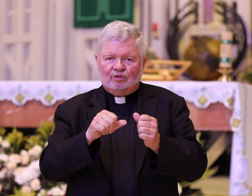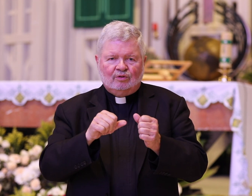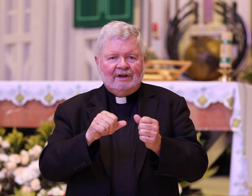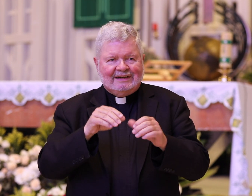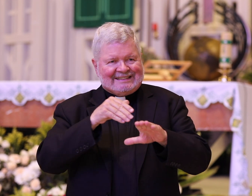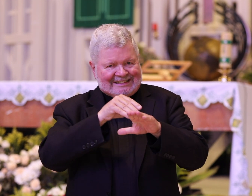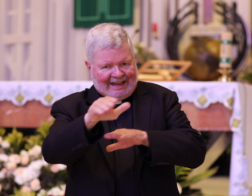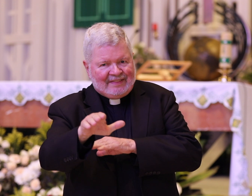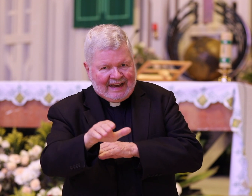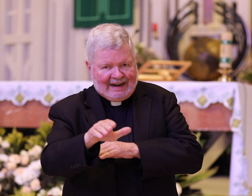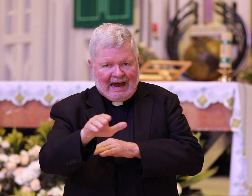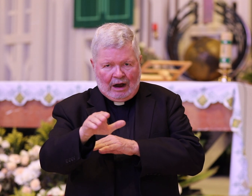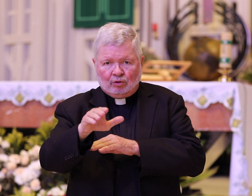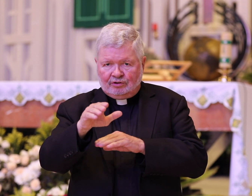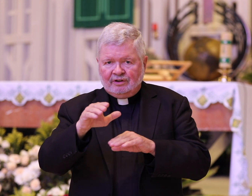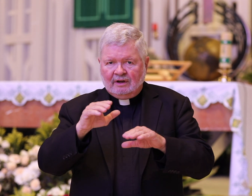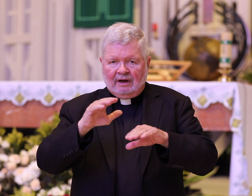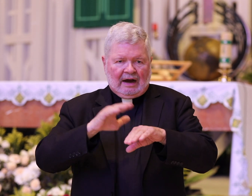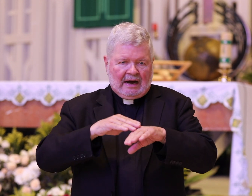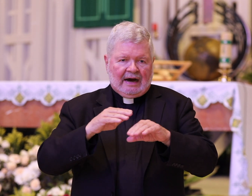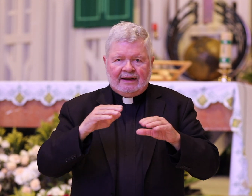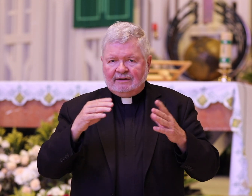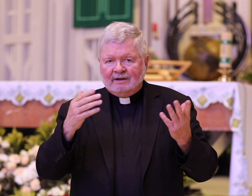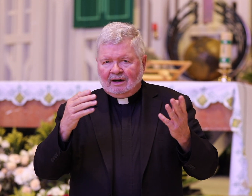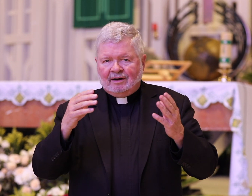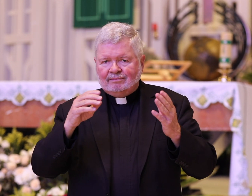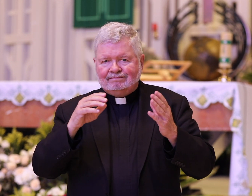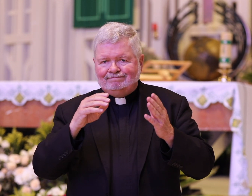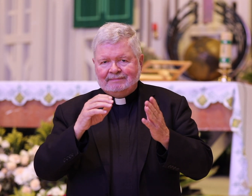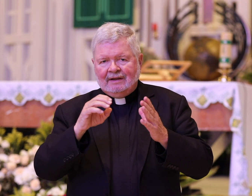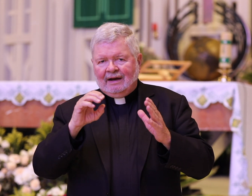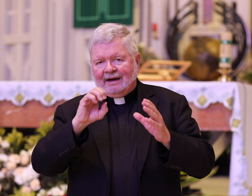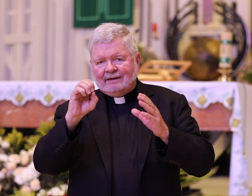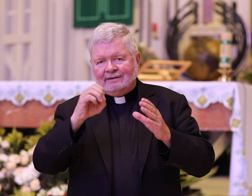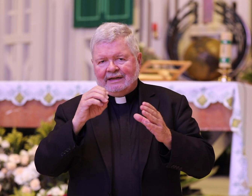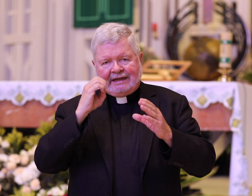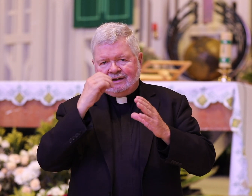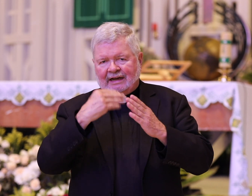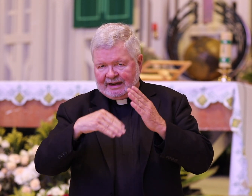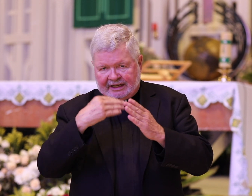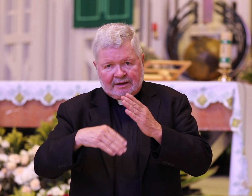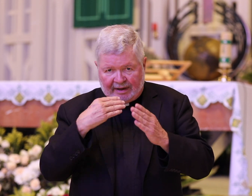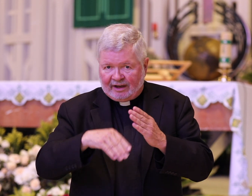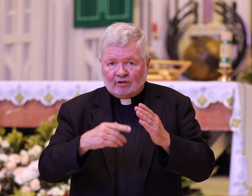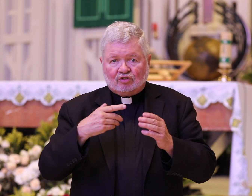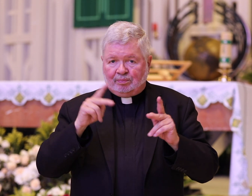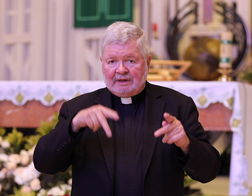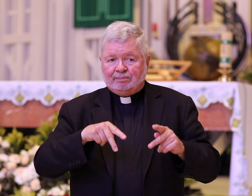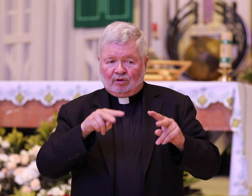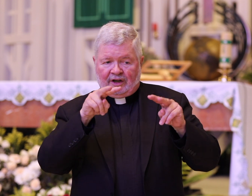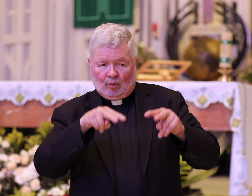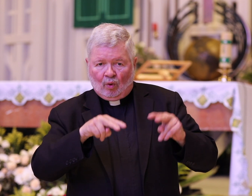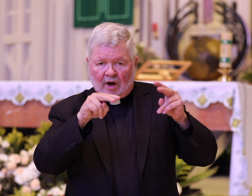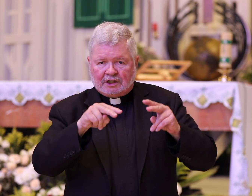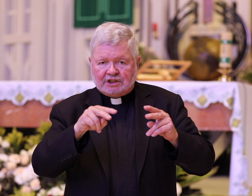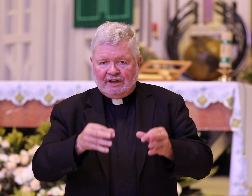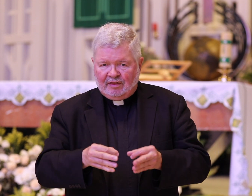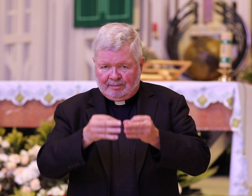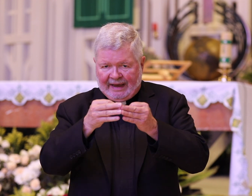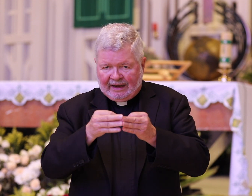send that out on an email so people can watch the Mass